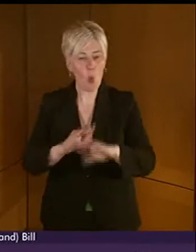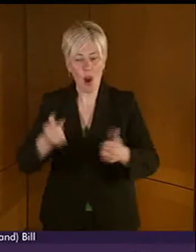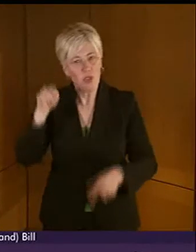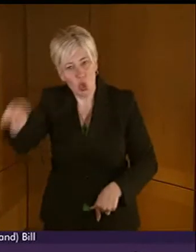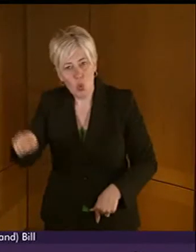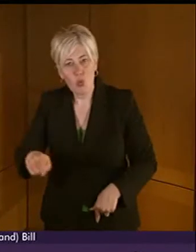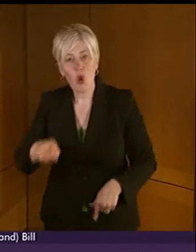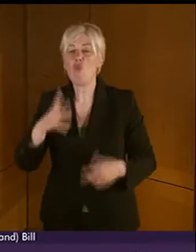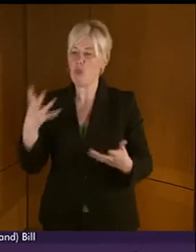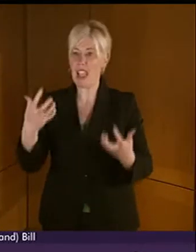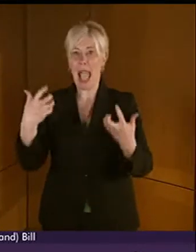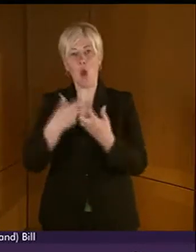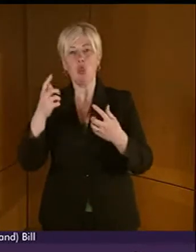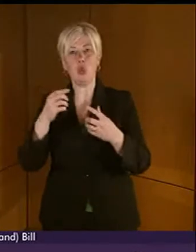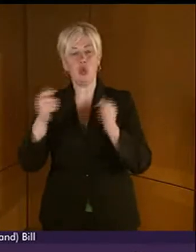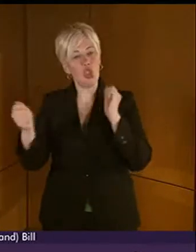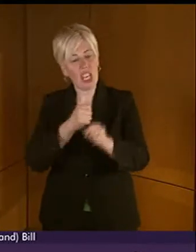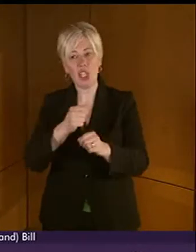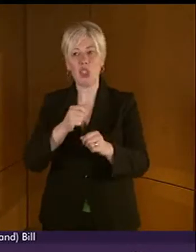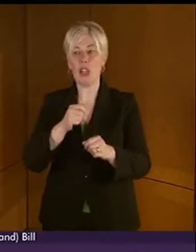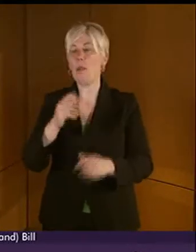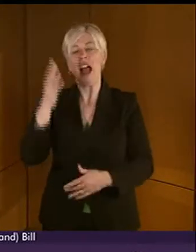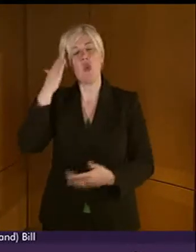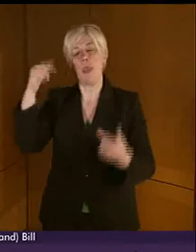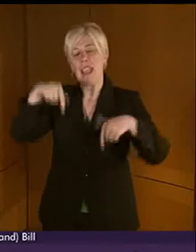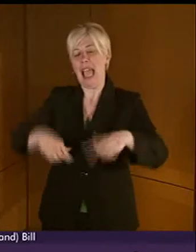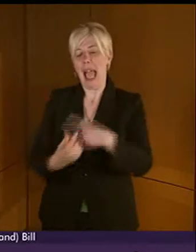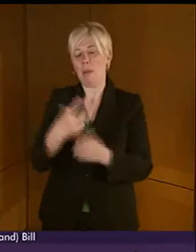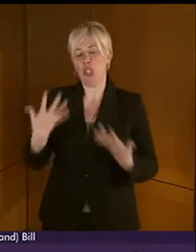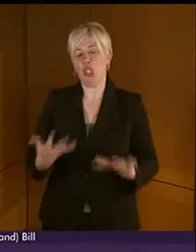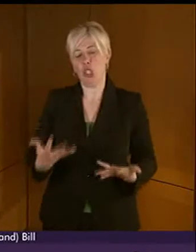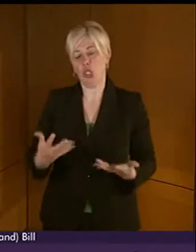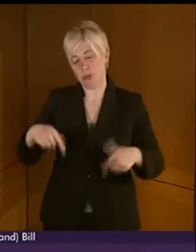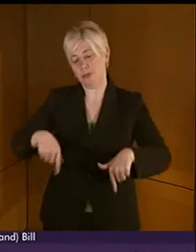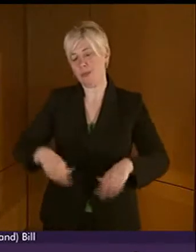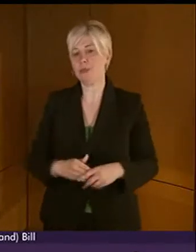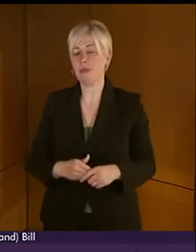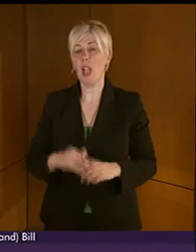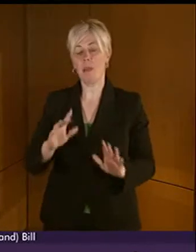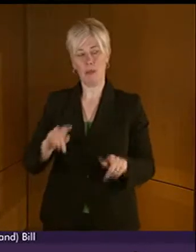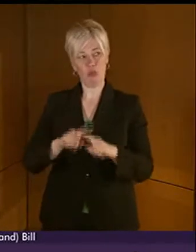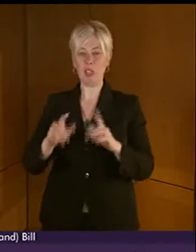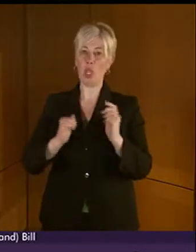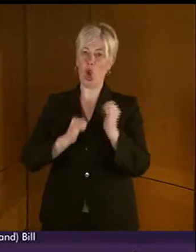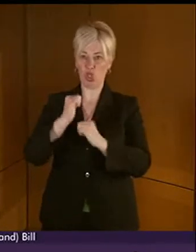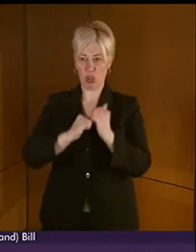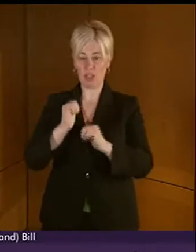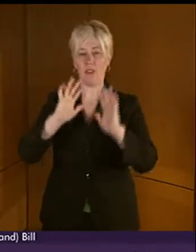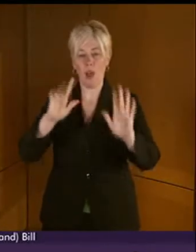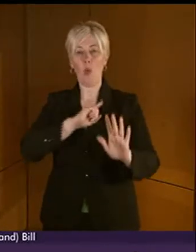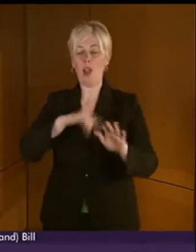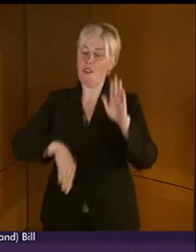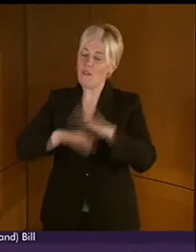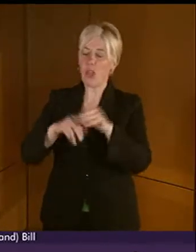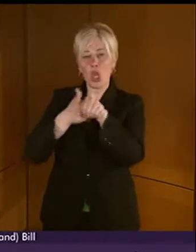this is the door to knock on. And I'm not sure we have that yet. But I put that in a constructive way because we are fully supporting the